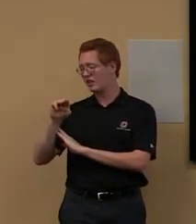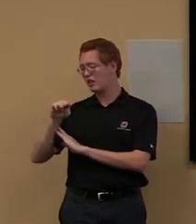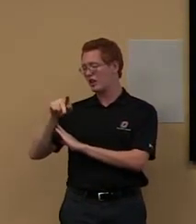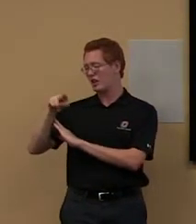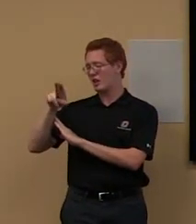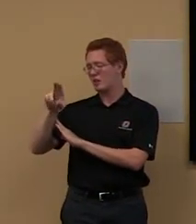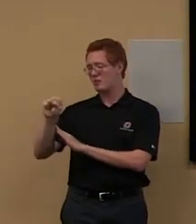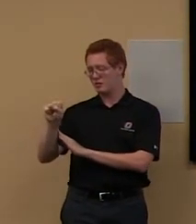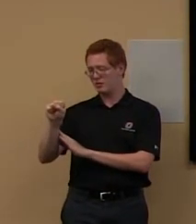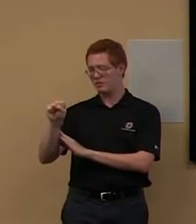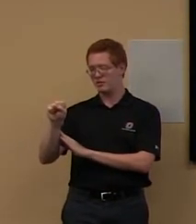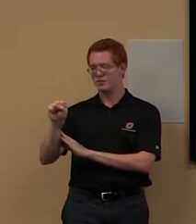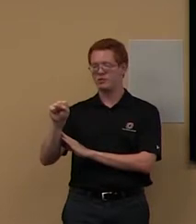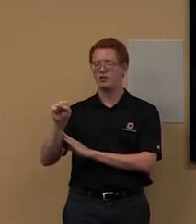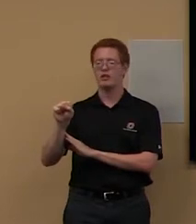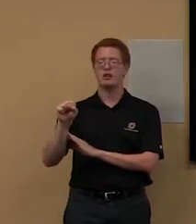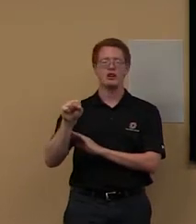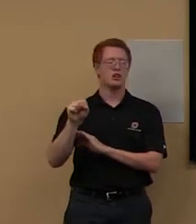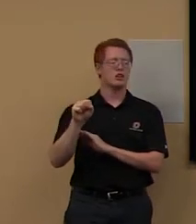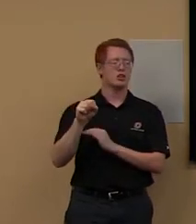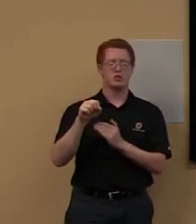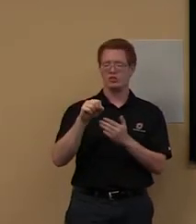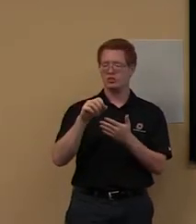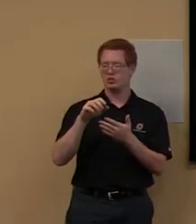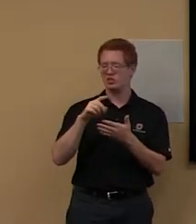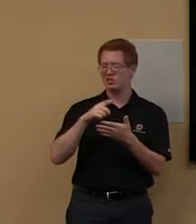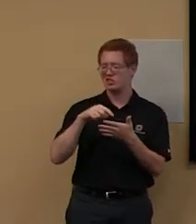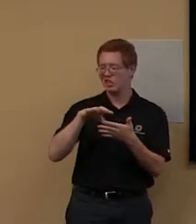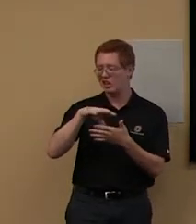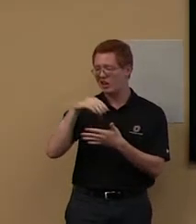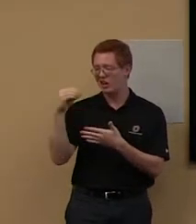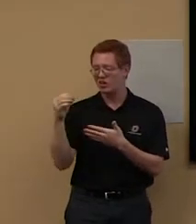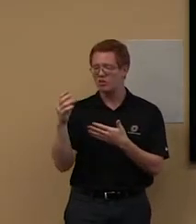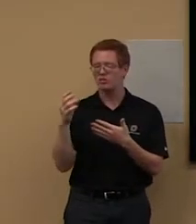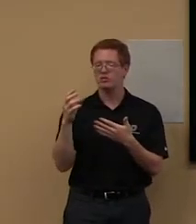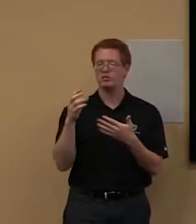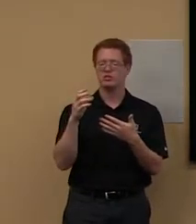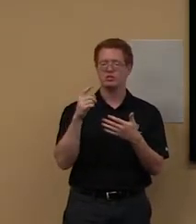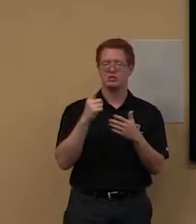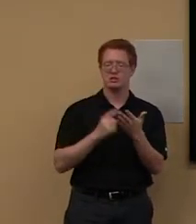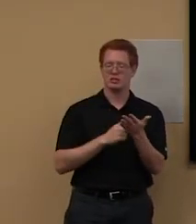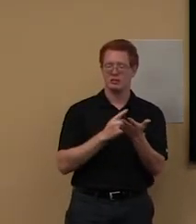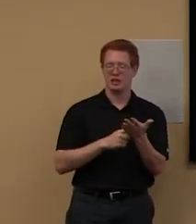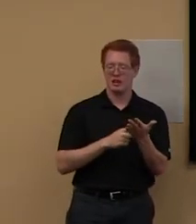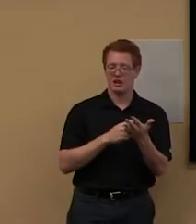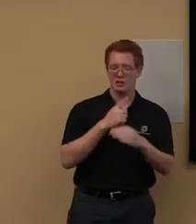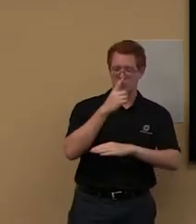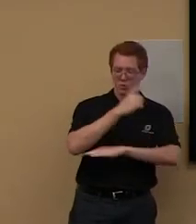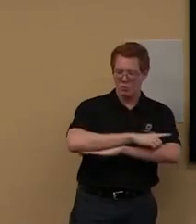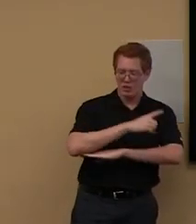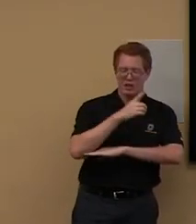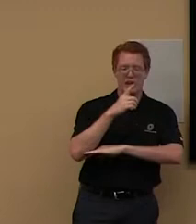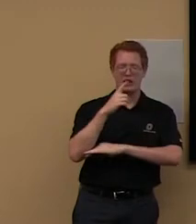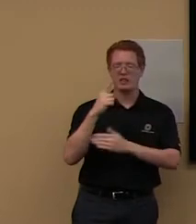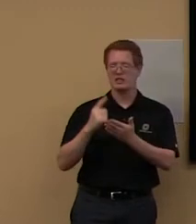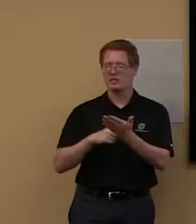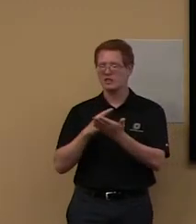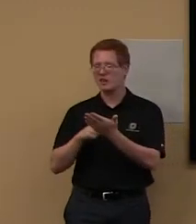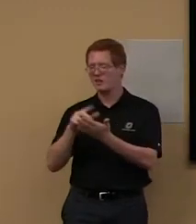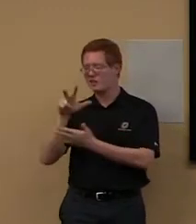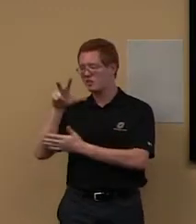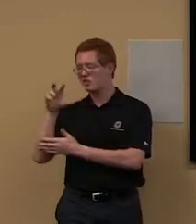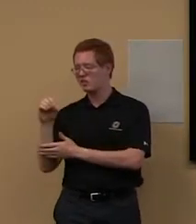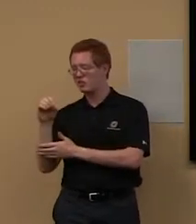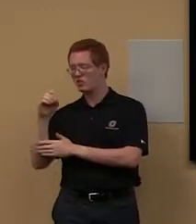for, it depends on the, uh, provider. Sometimes a day, sometimes 30 days. but online books will just